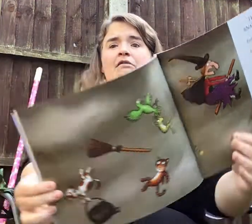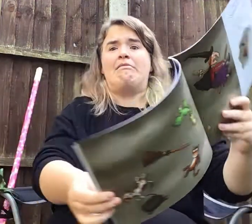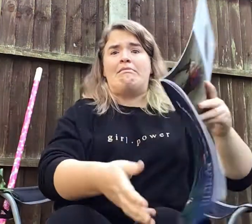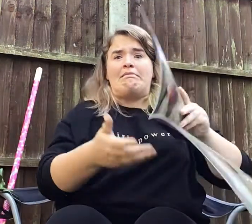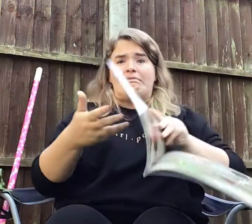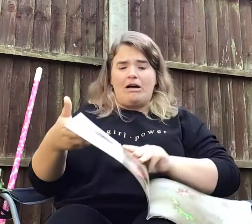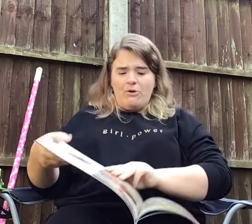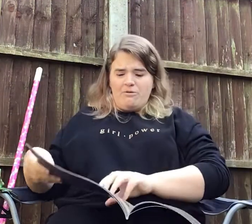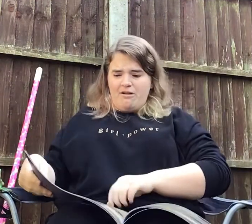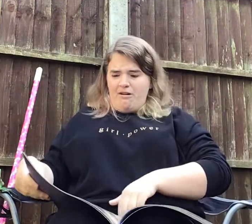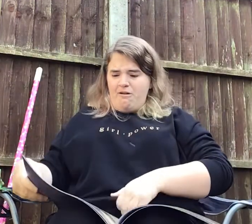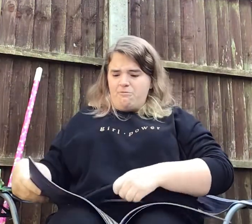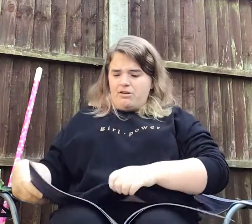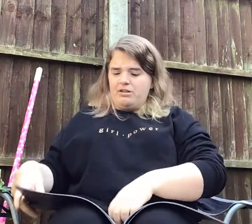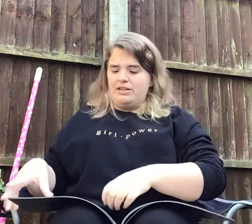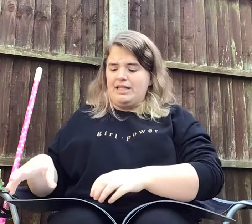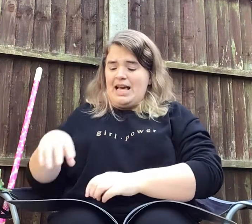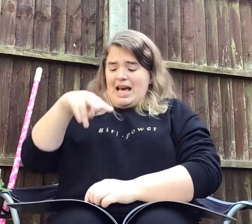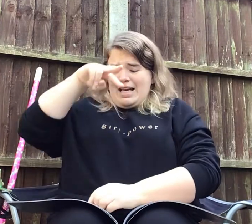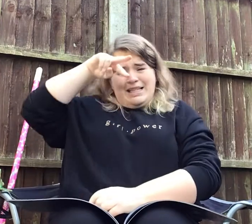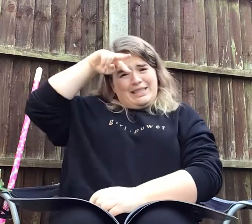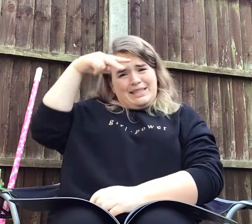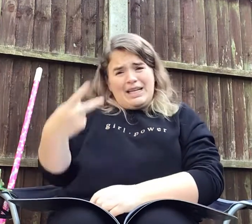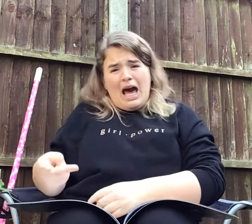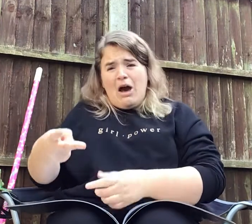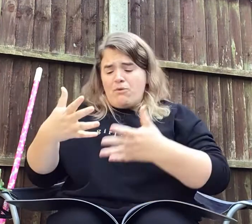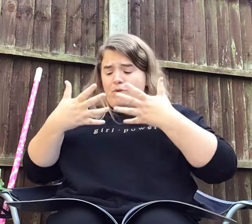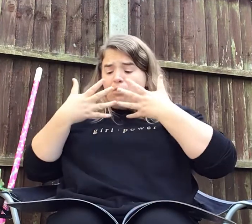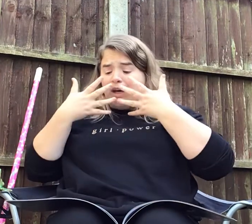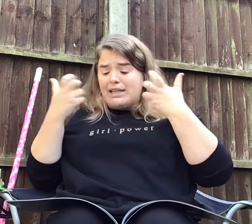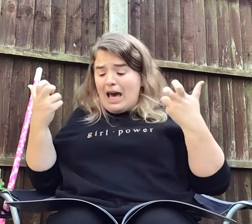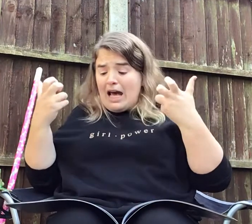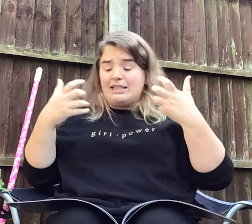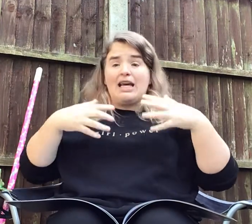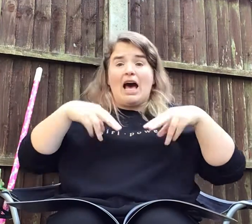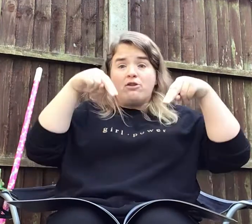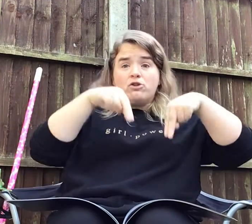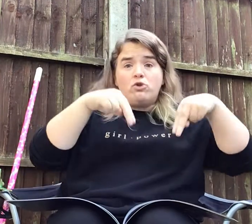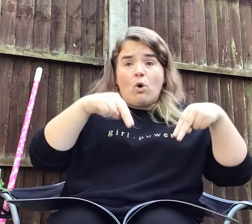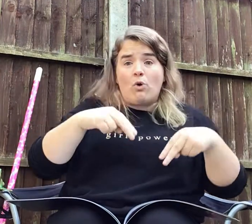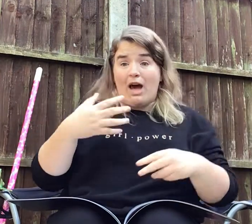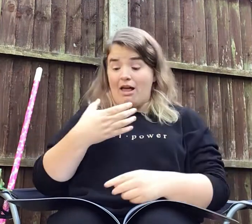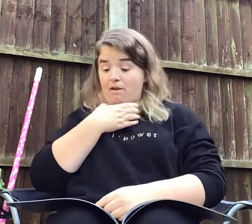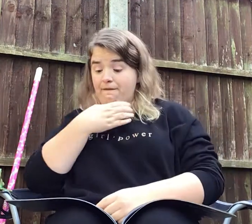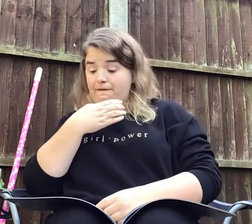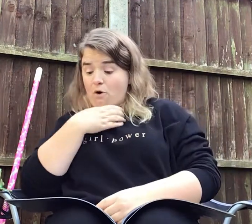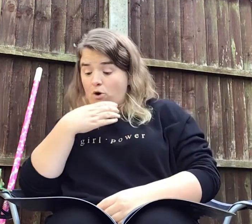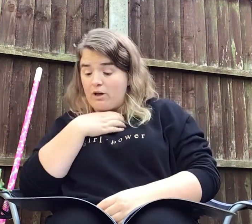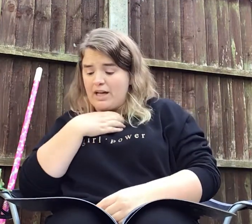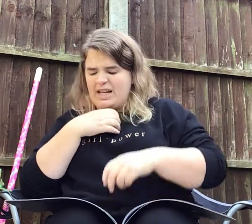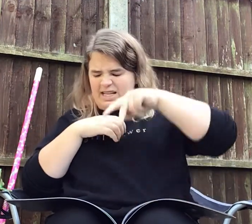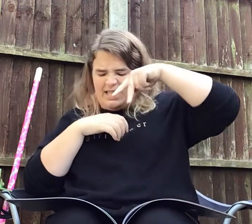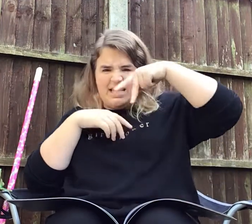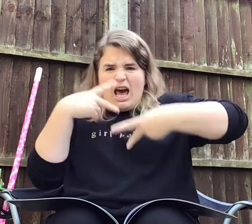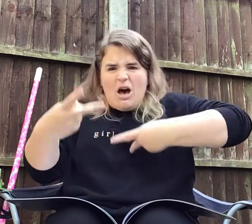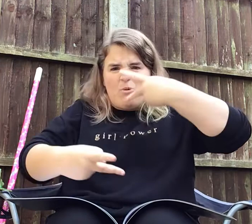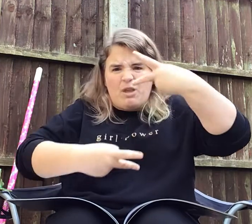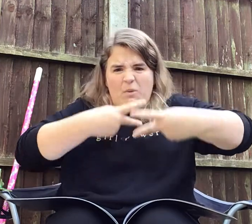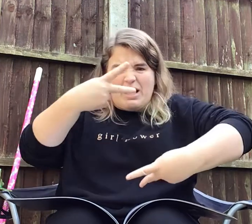Oh no! Down flew the cat and the dog and the frog. Down they went